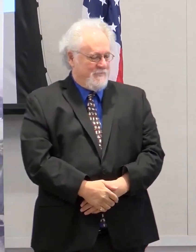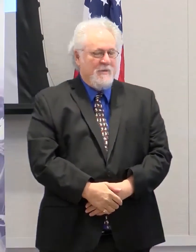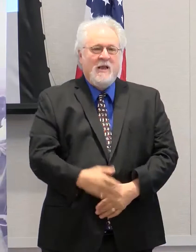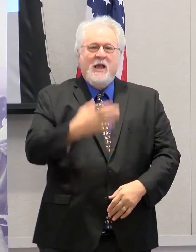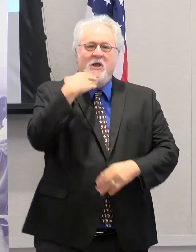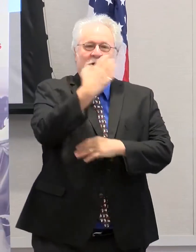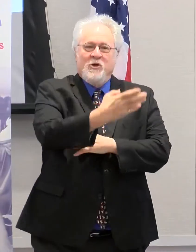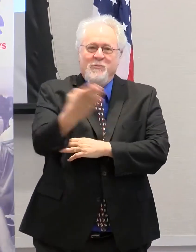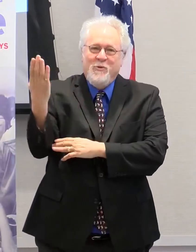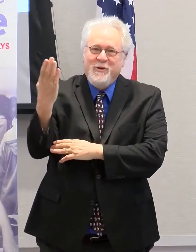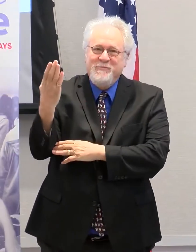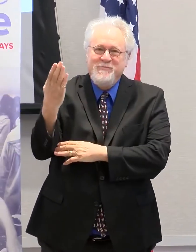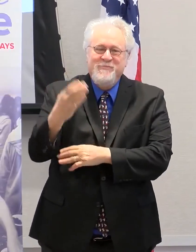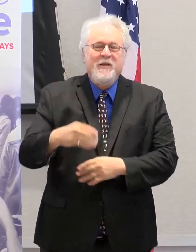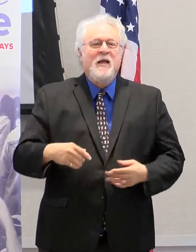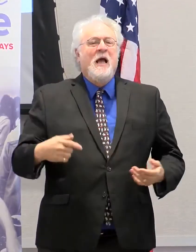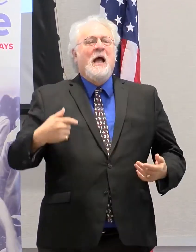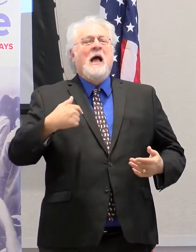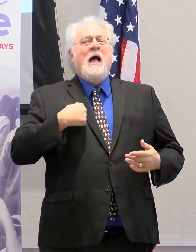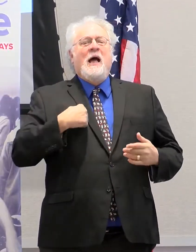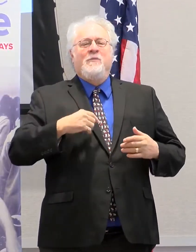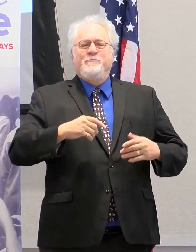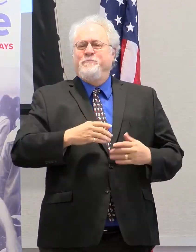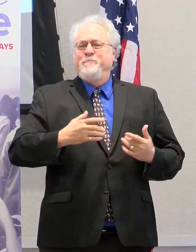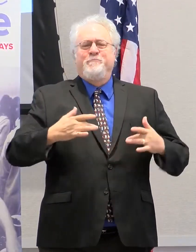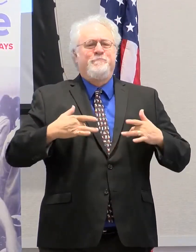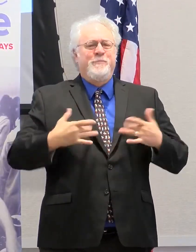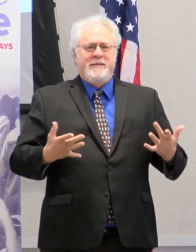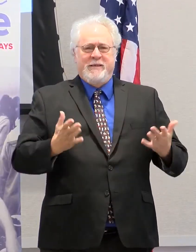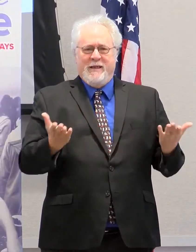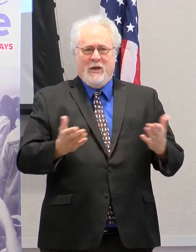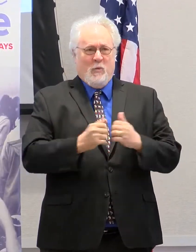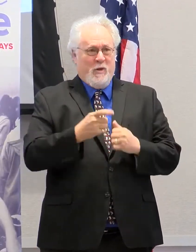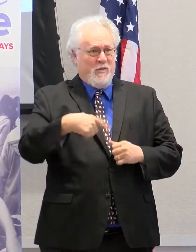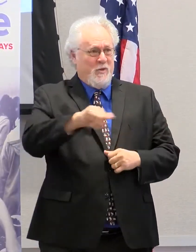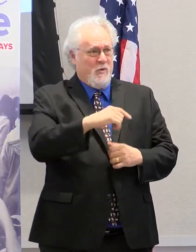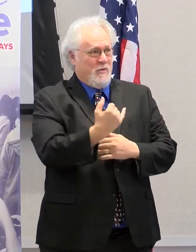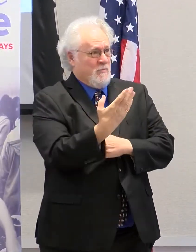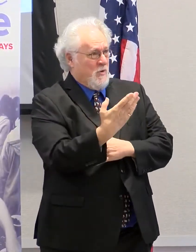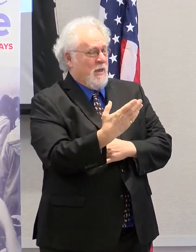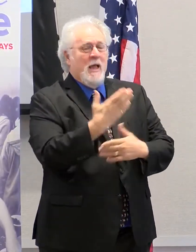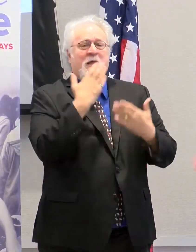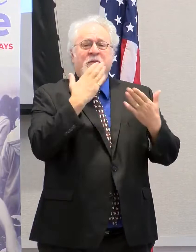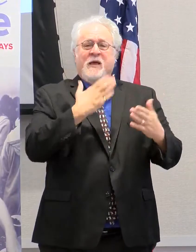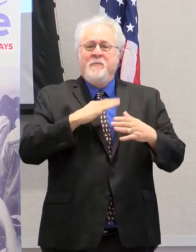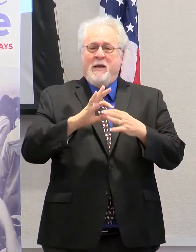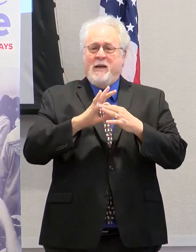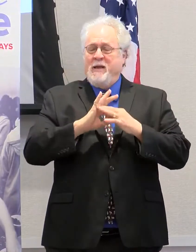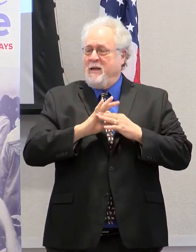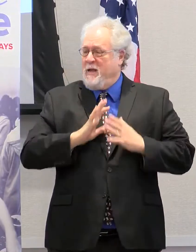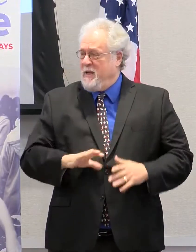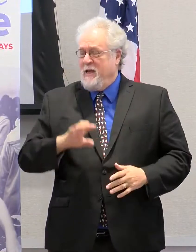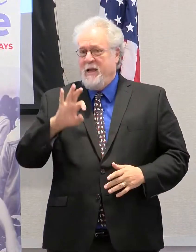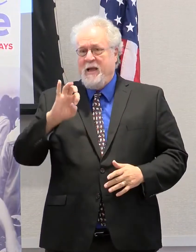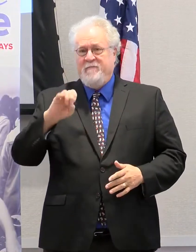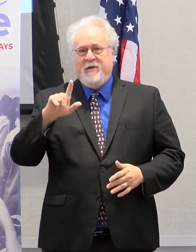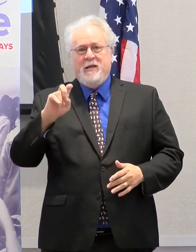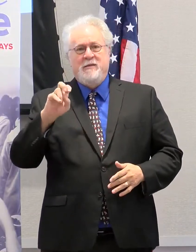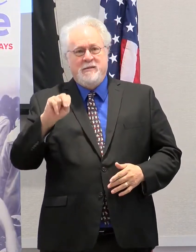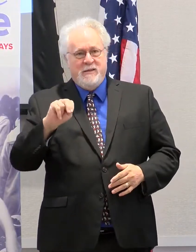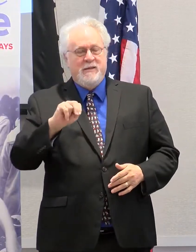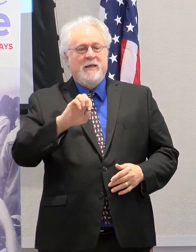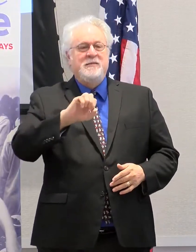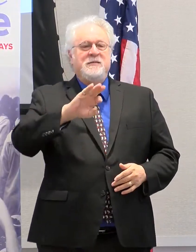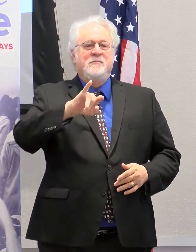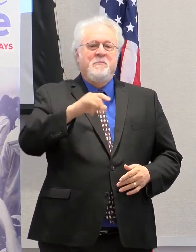Good morning. I'm very pleased to be with you this morning, and I want to thank my colleagues, Dr. Belton, Dr. Smith, and Mr.